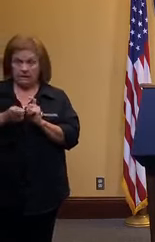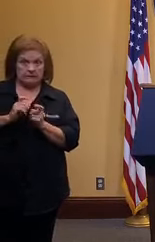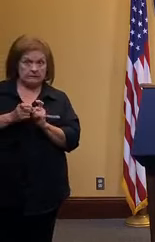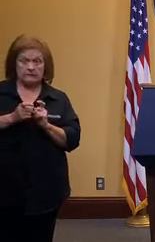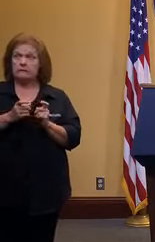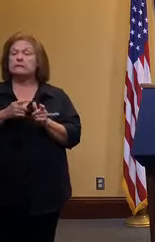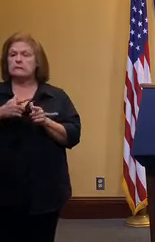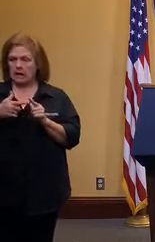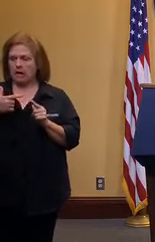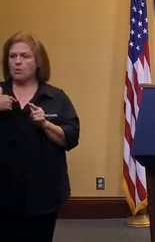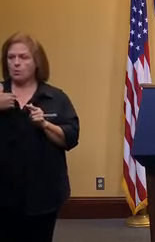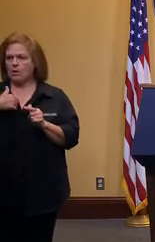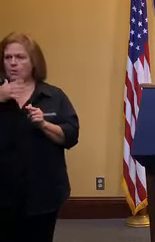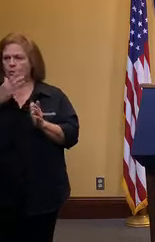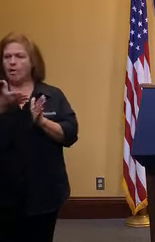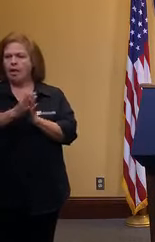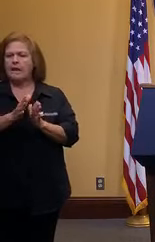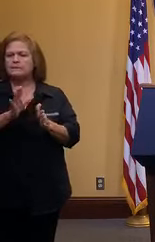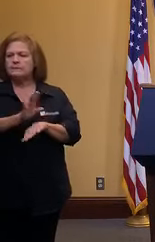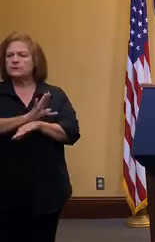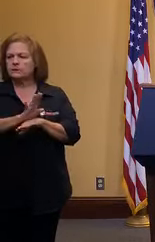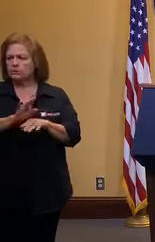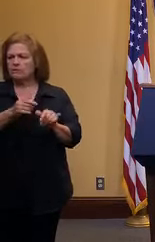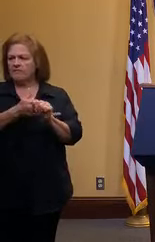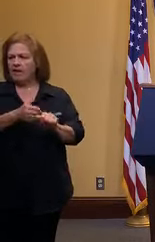ask businesses to do for orleans